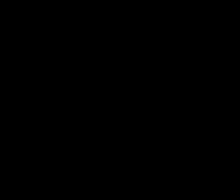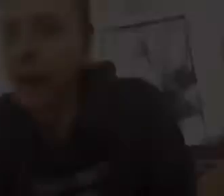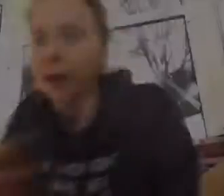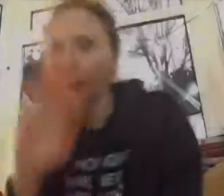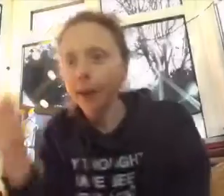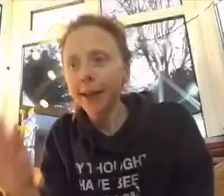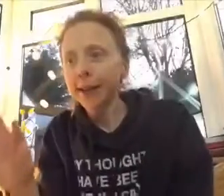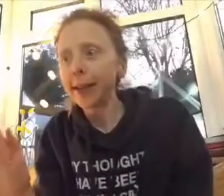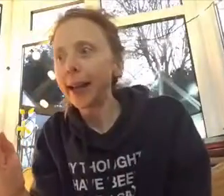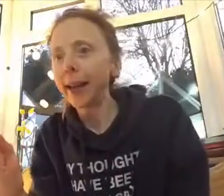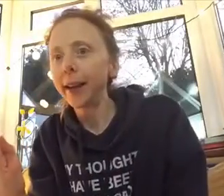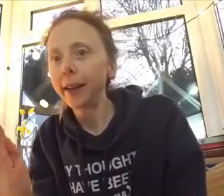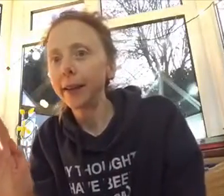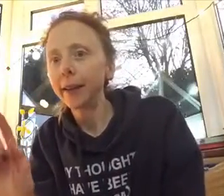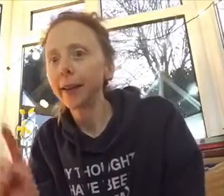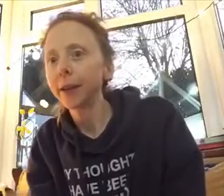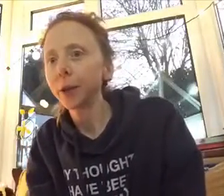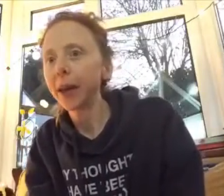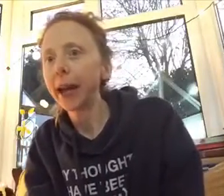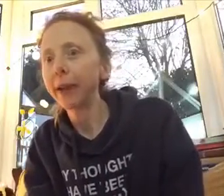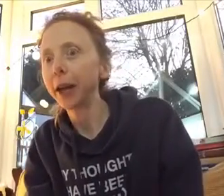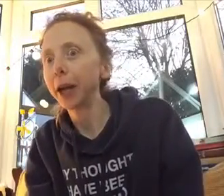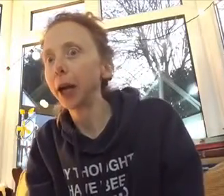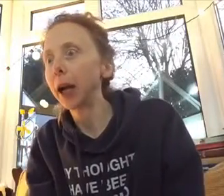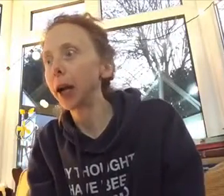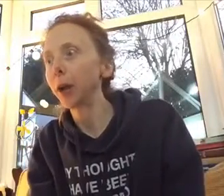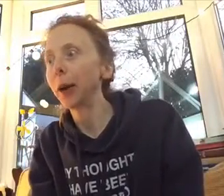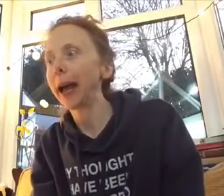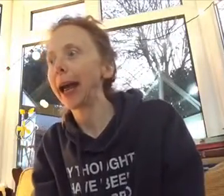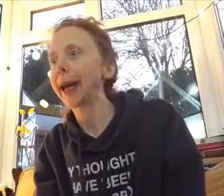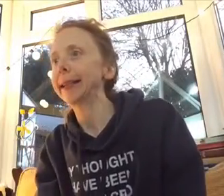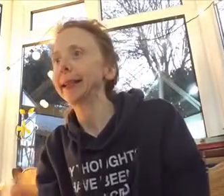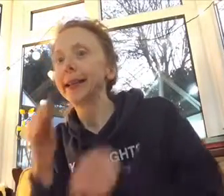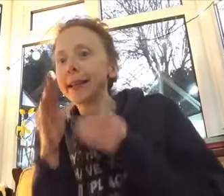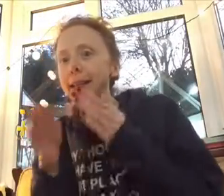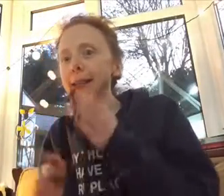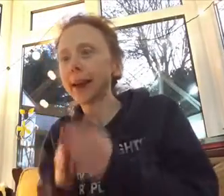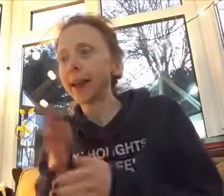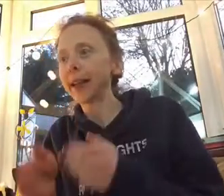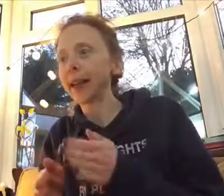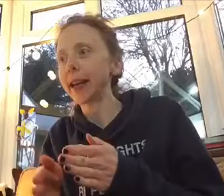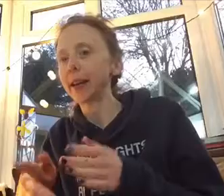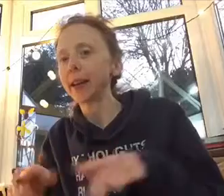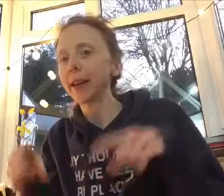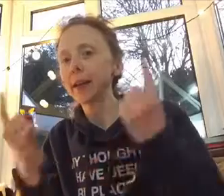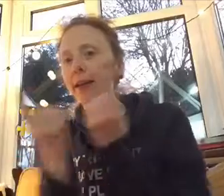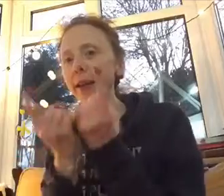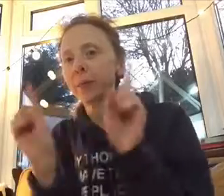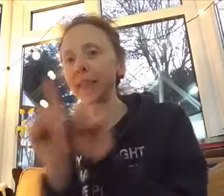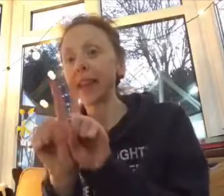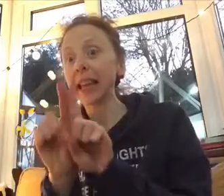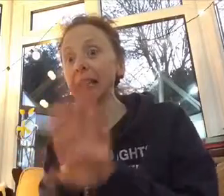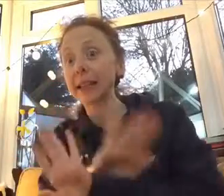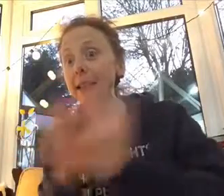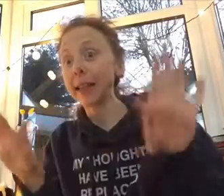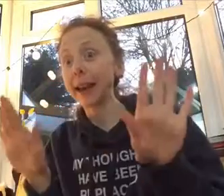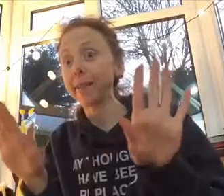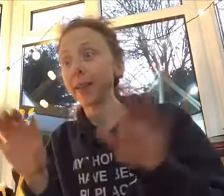Hi Stella, shall we have a go at signing? Some things never